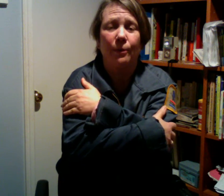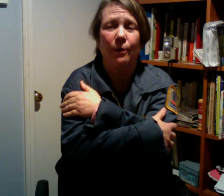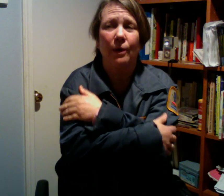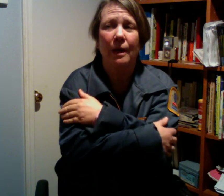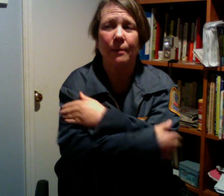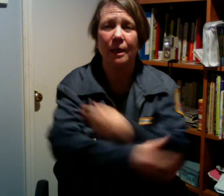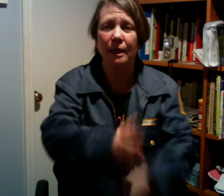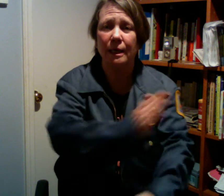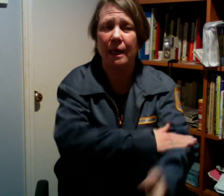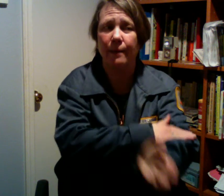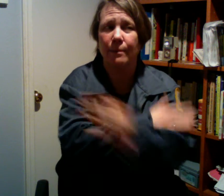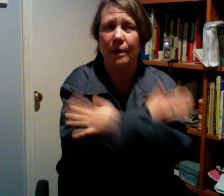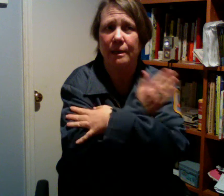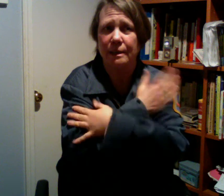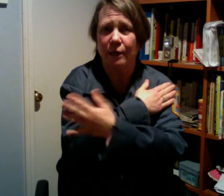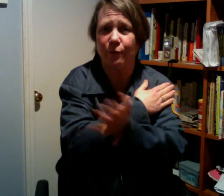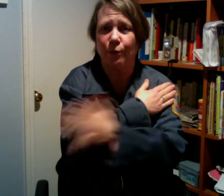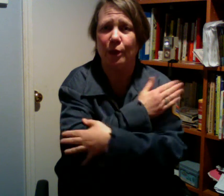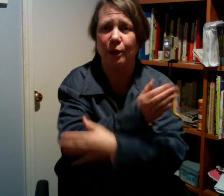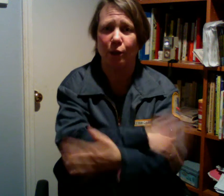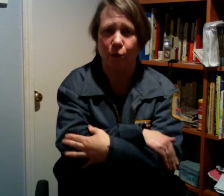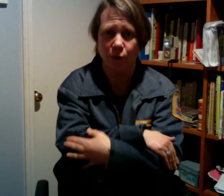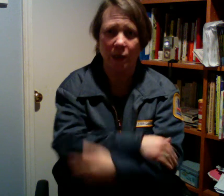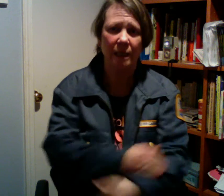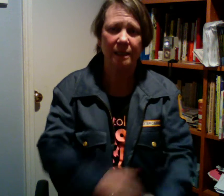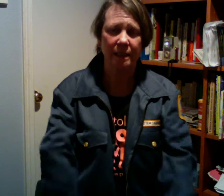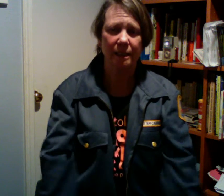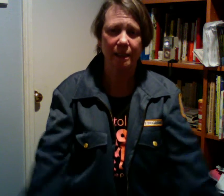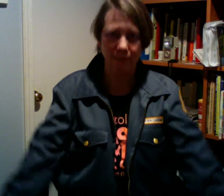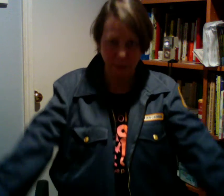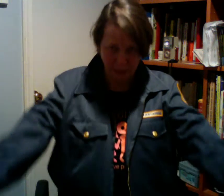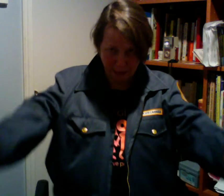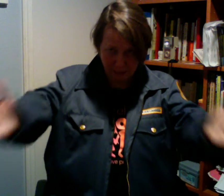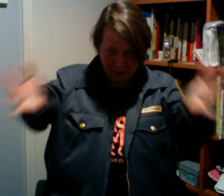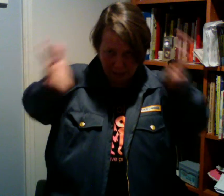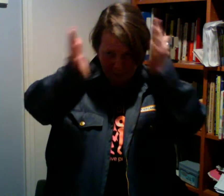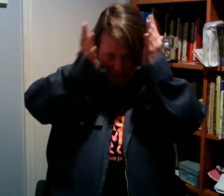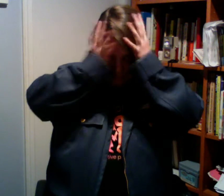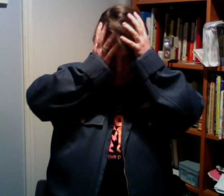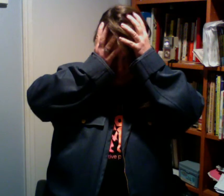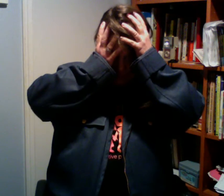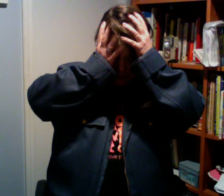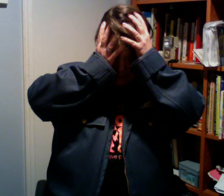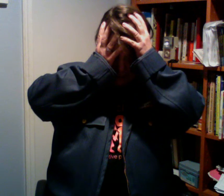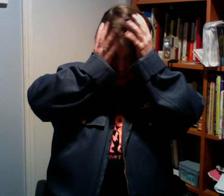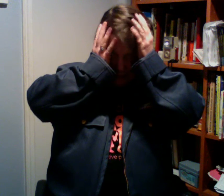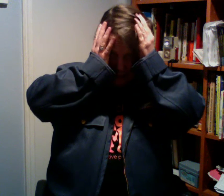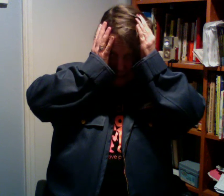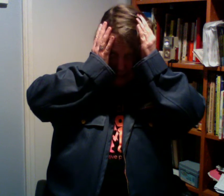I'm gonna dab myself with glue. Stick some stamps on top of my head.